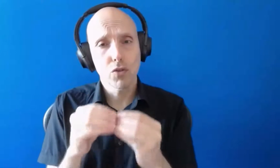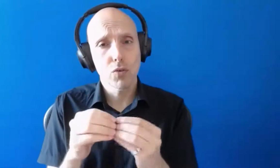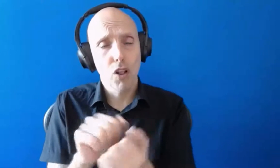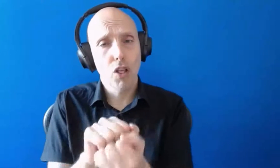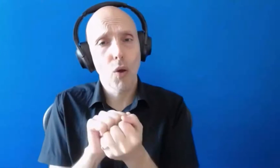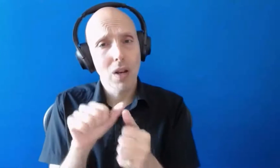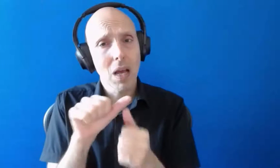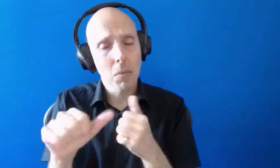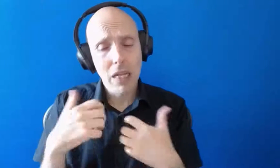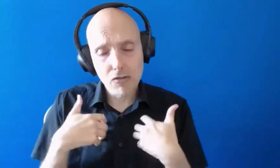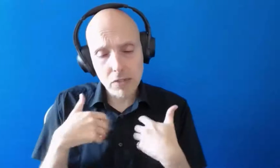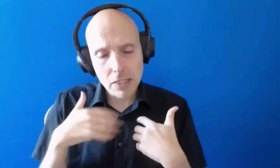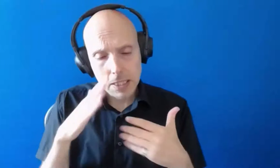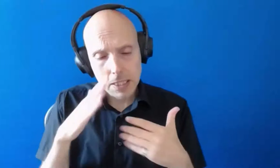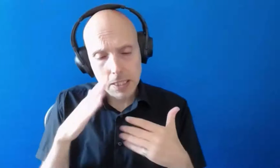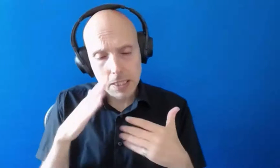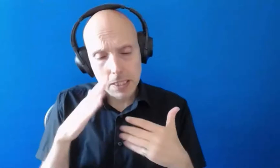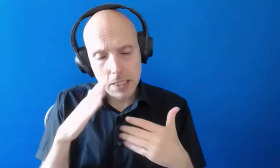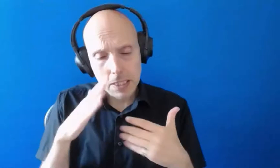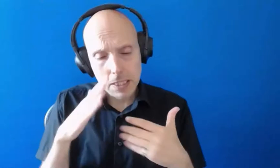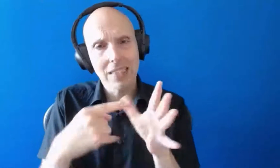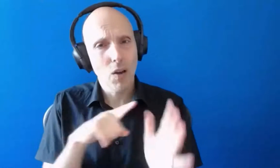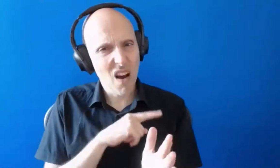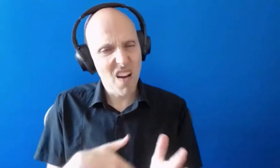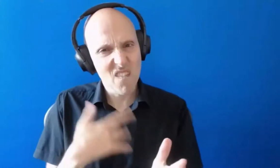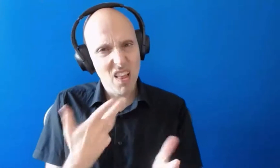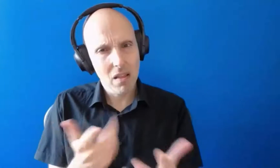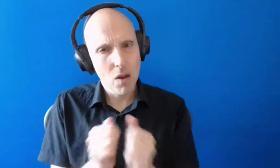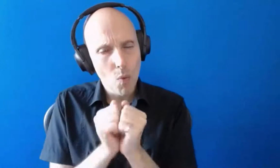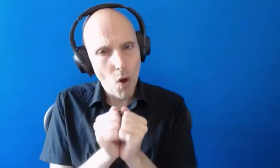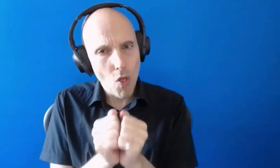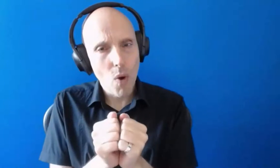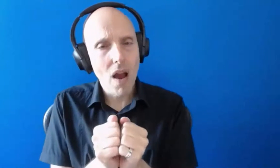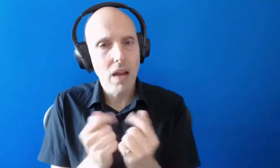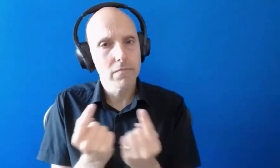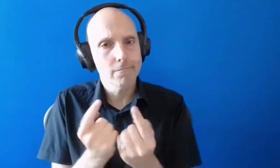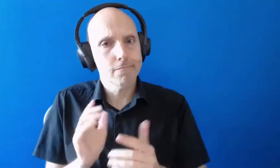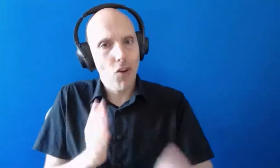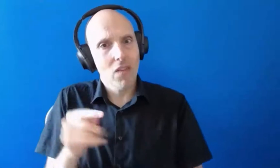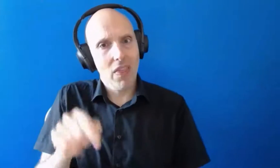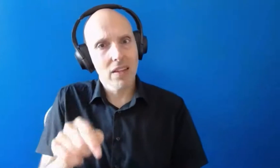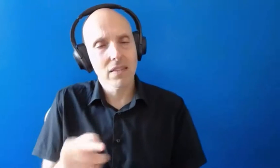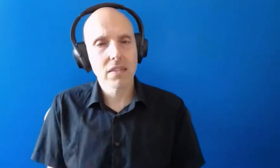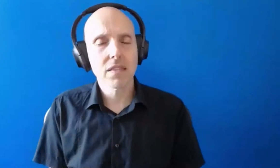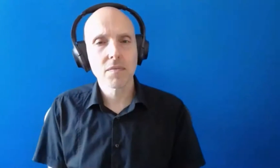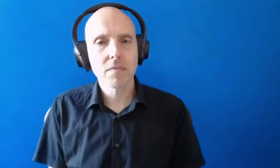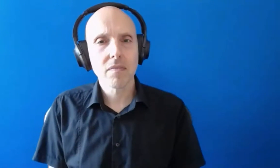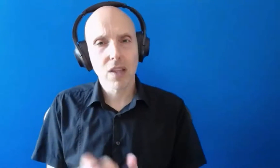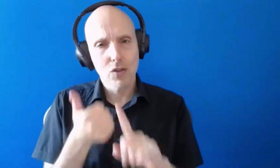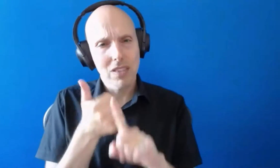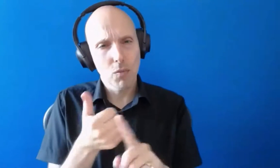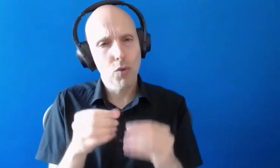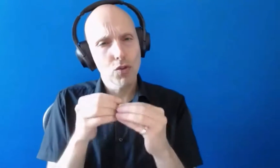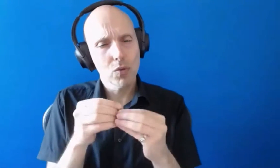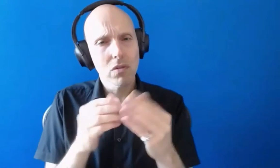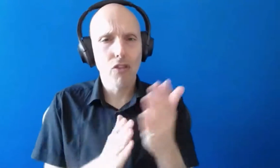moving towards because I do feel it it's such a worthwhile and product that we offer and to support students and while they're studying